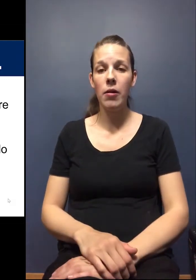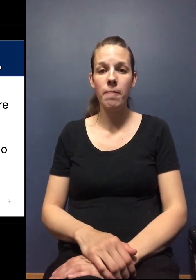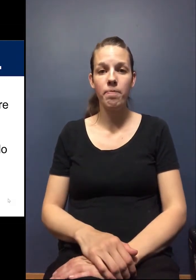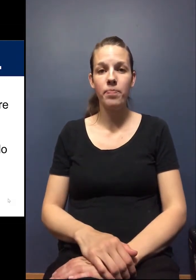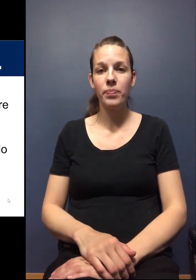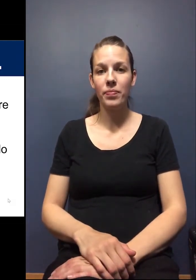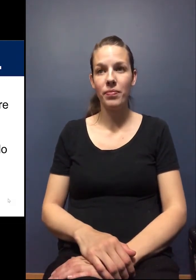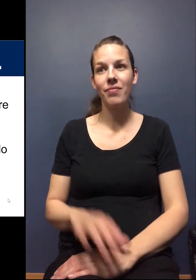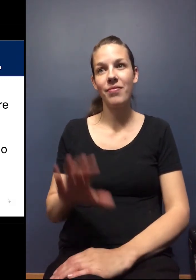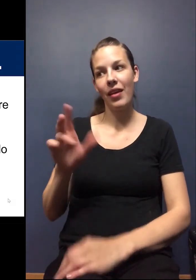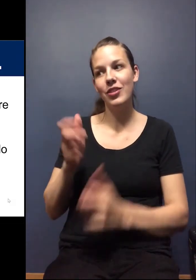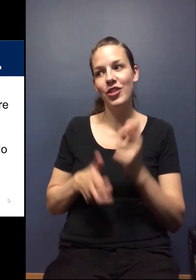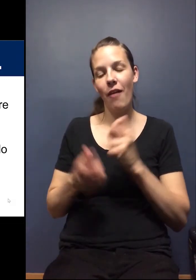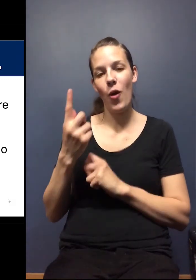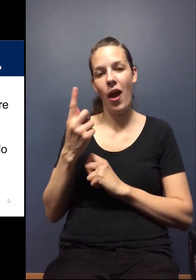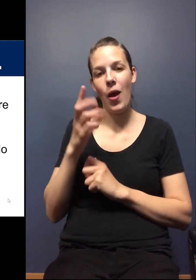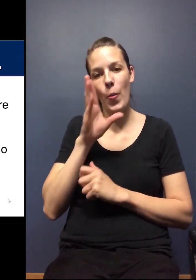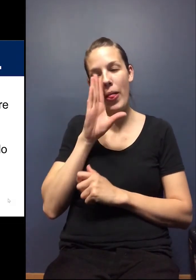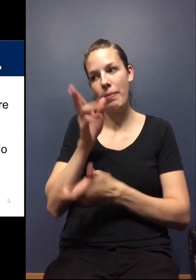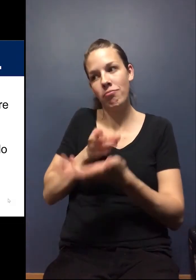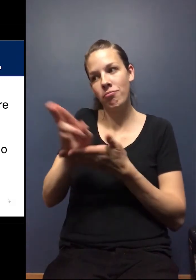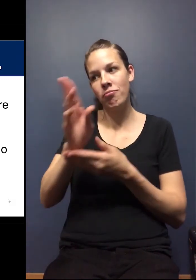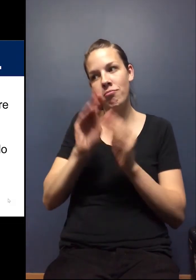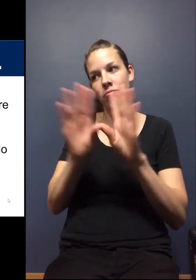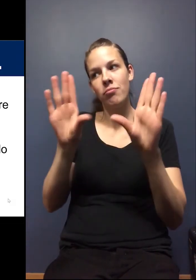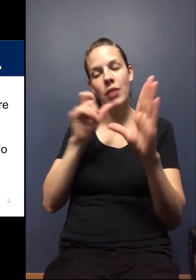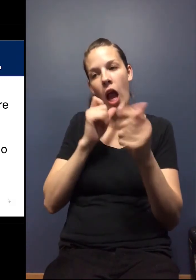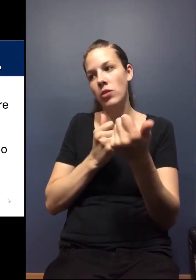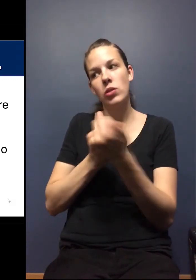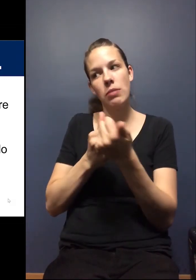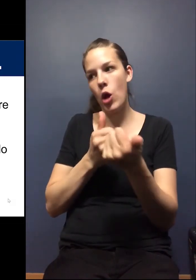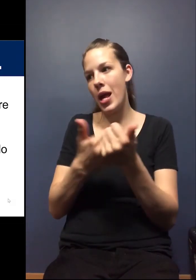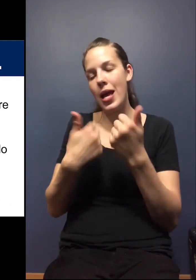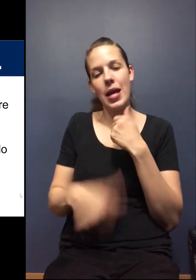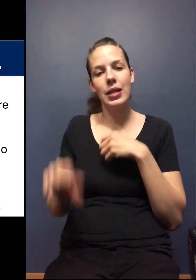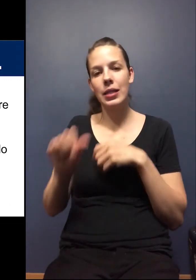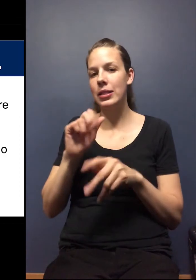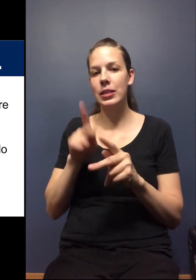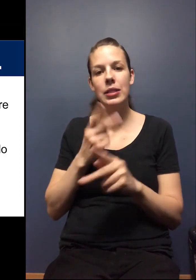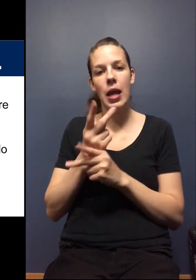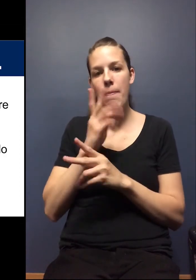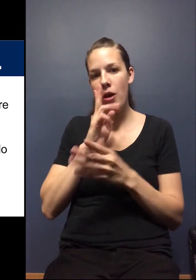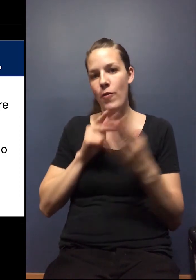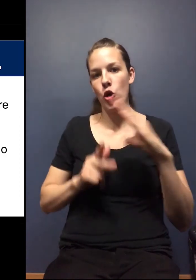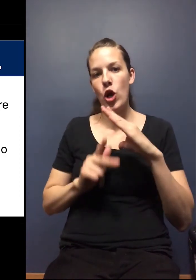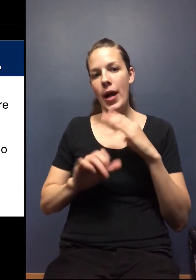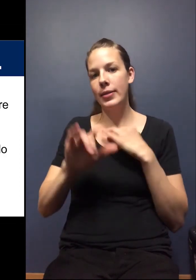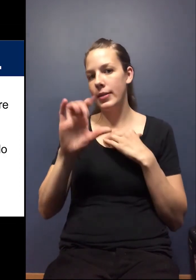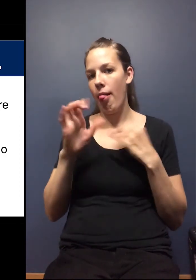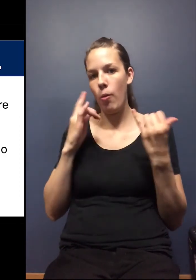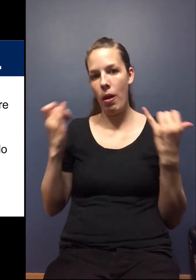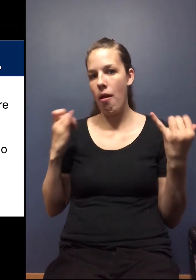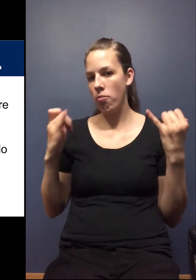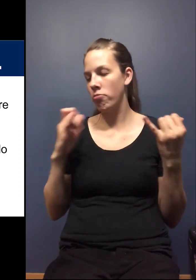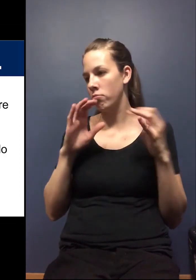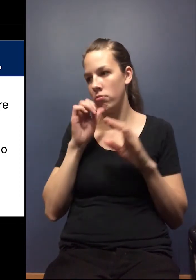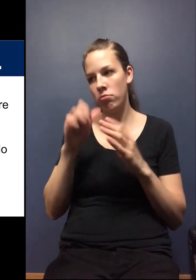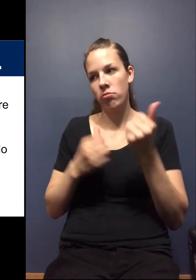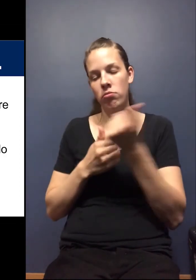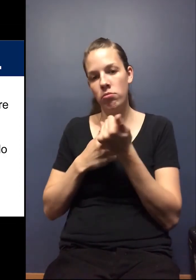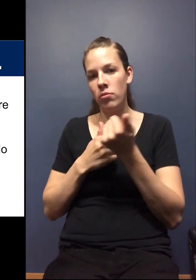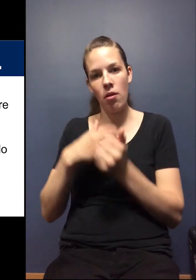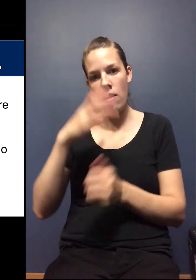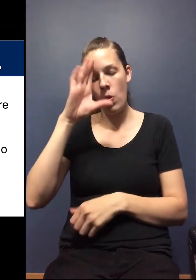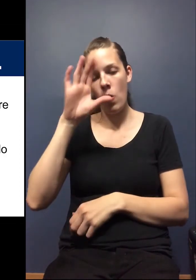Um, this is a tough one. I'm going to be very honest. I do not support having any type of garage sale at this point in anywhere in Linn